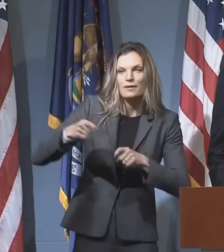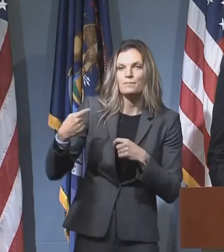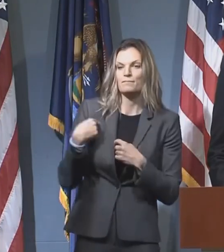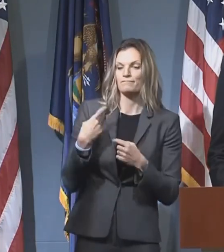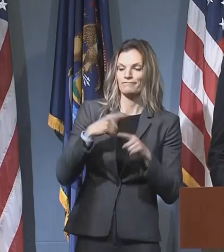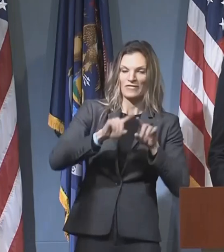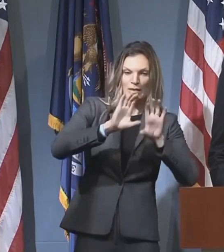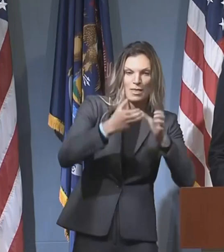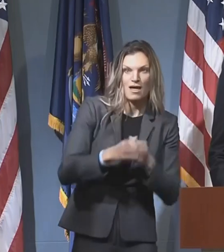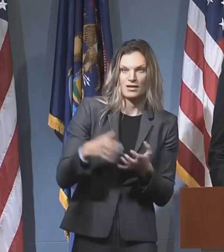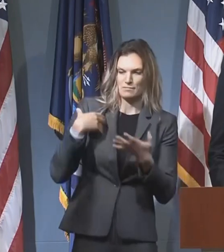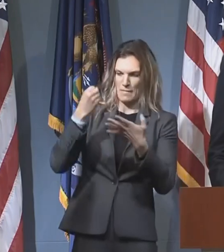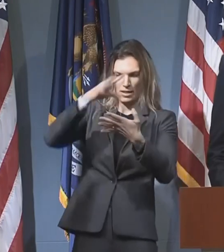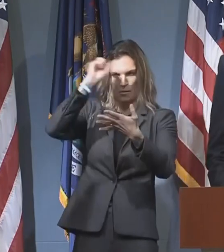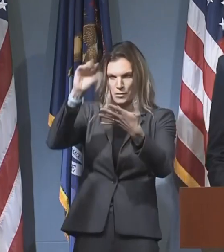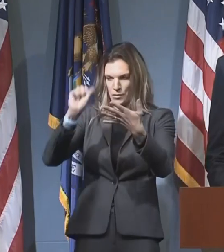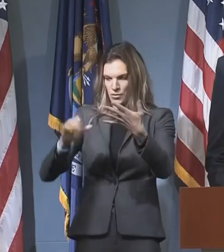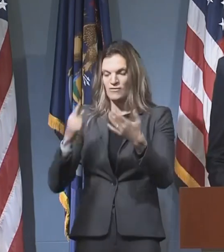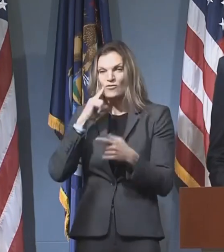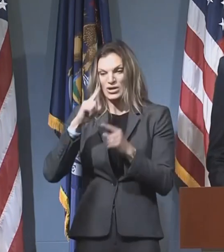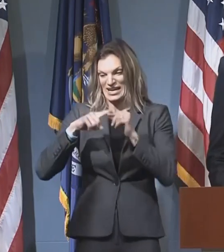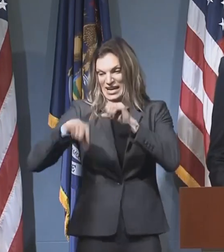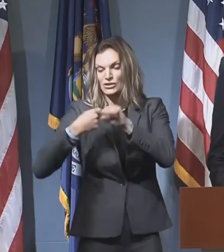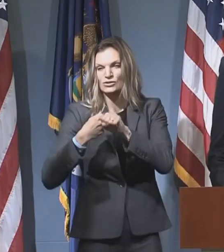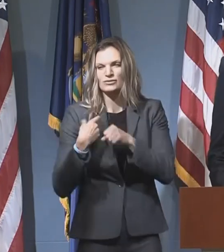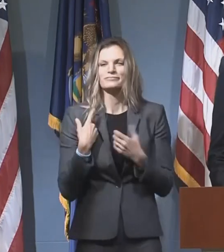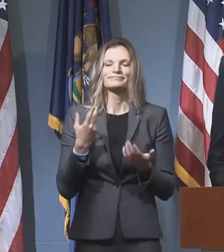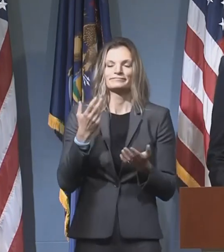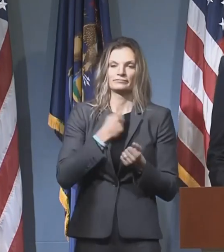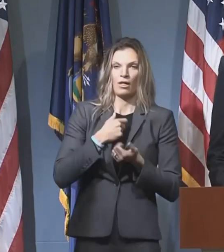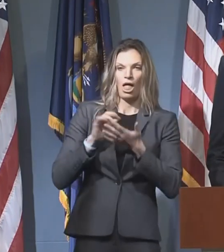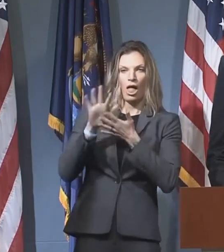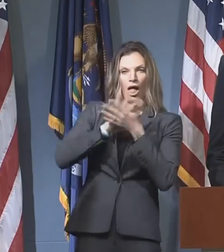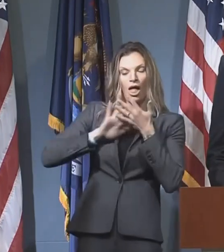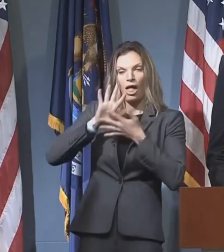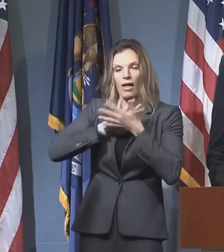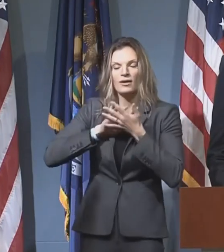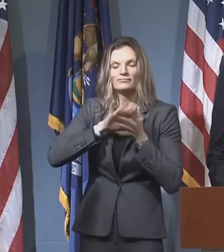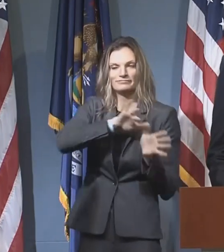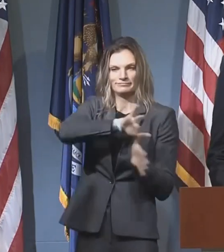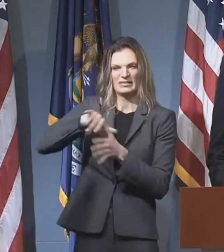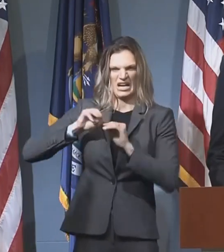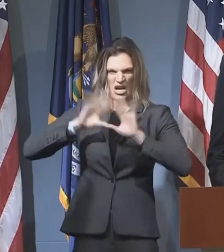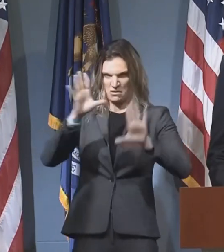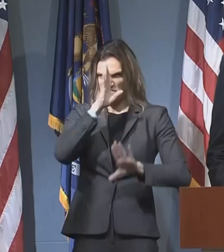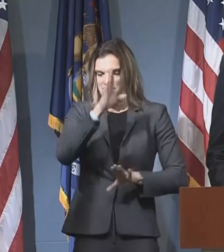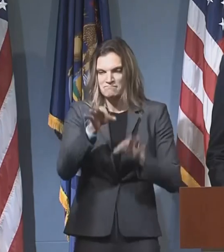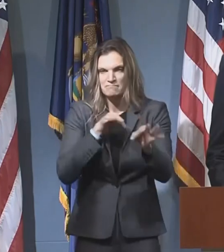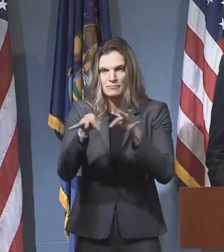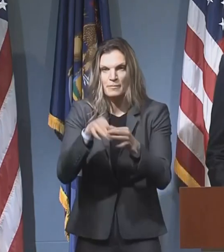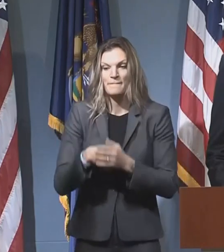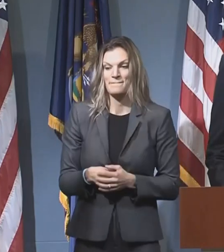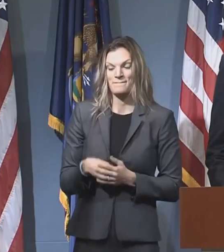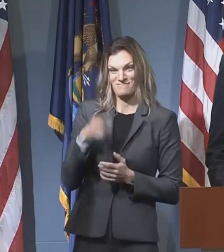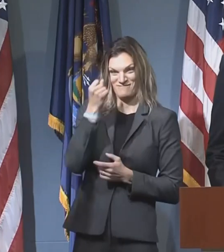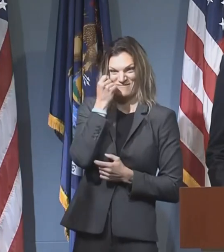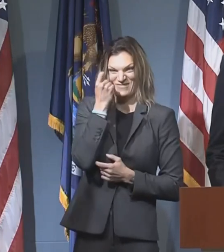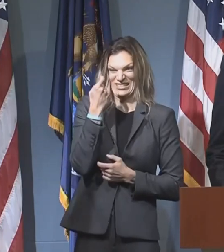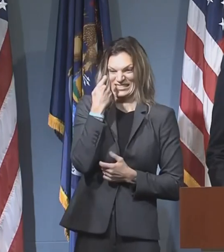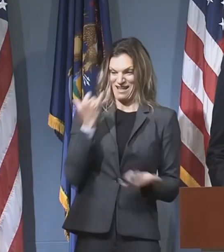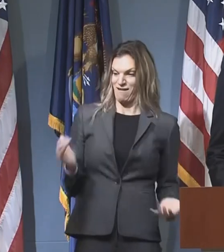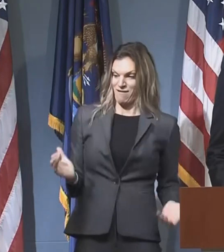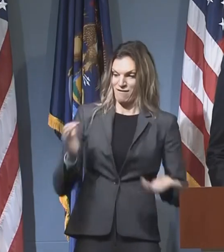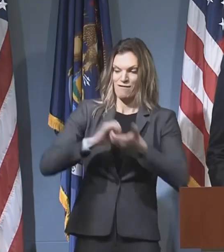coursework over the next year. Let me say this plainly and clearly. This partnership will provide college credit